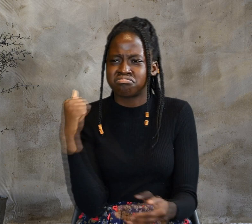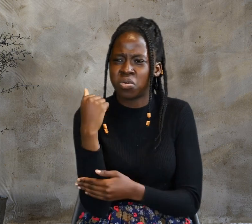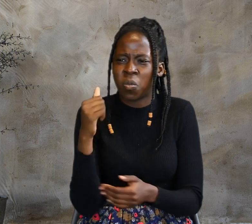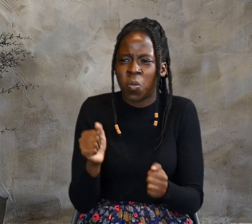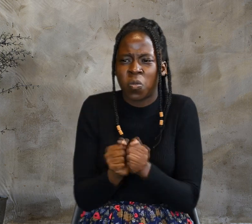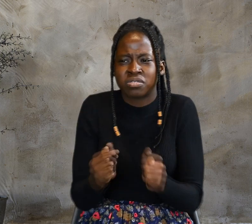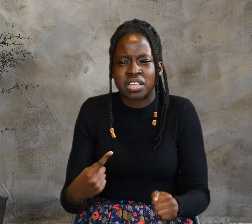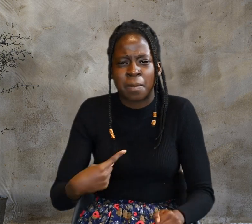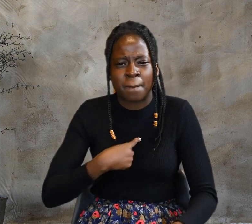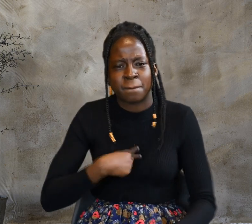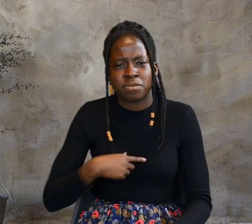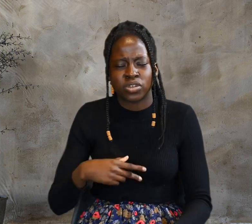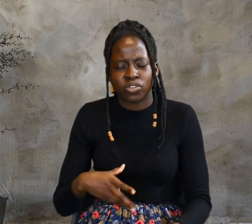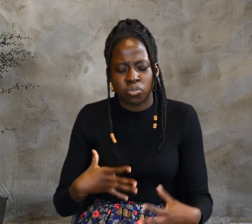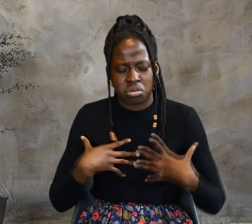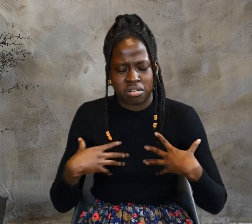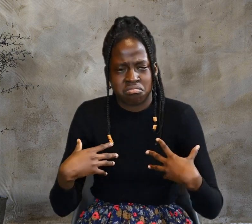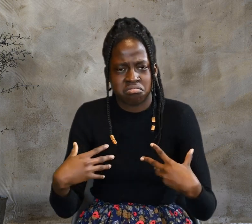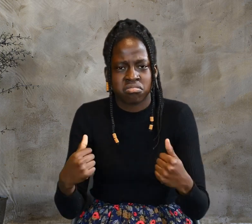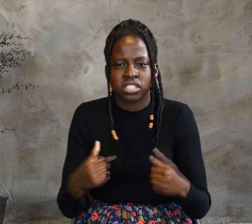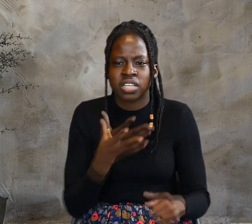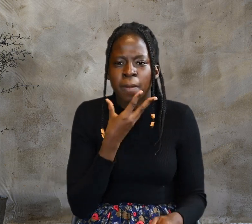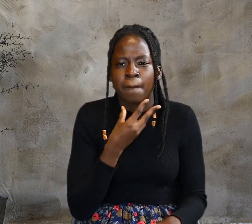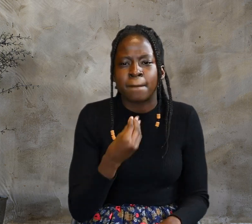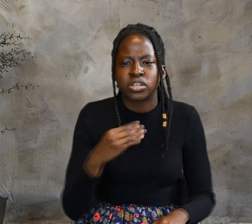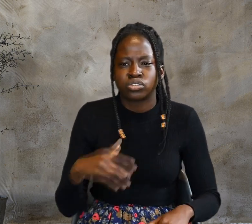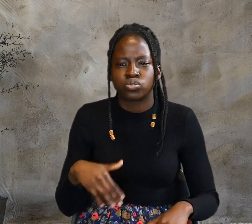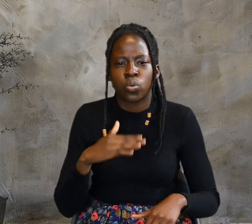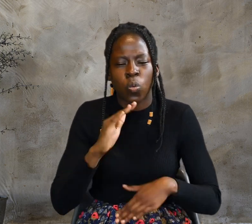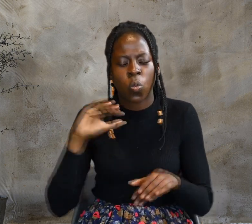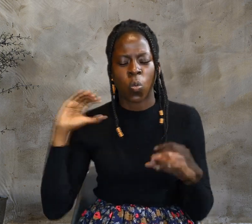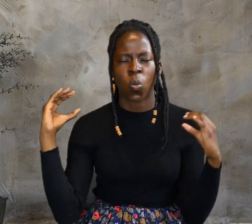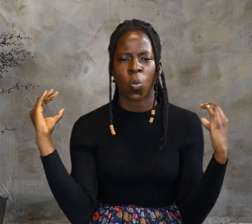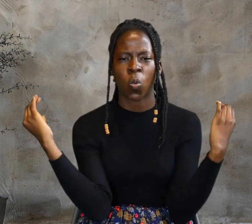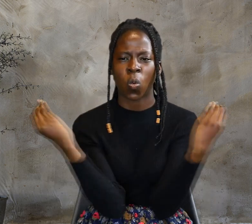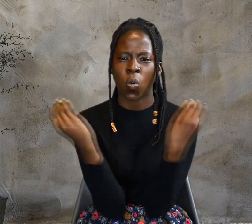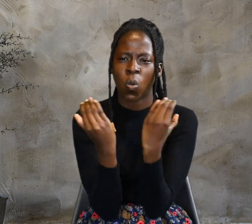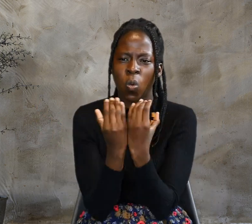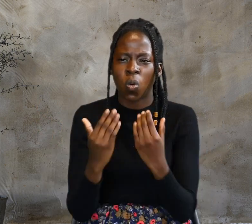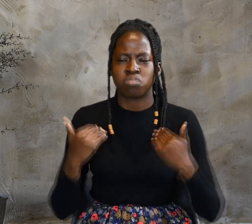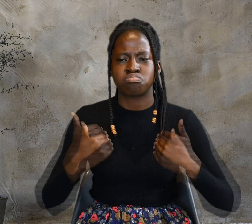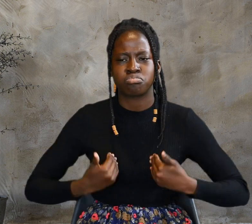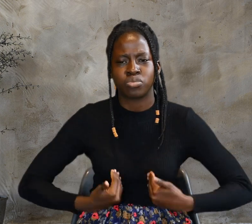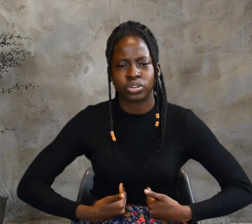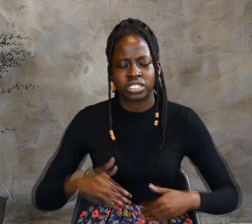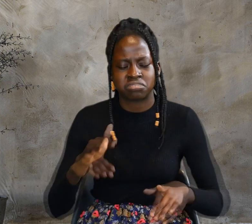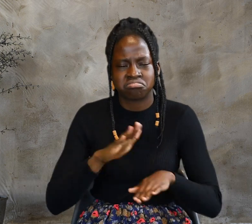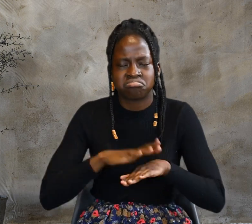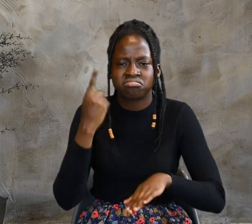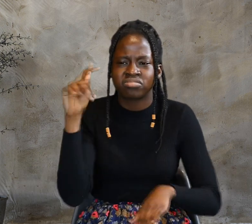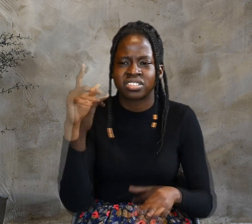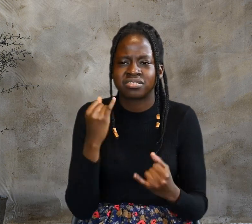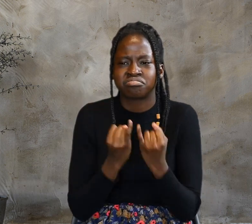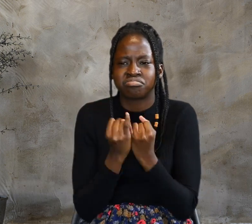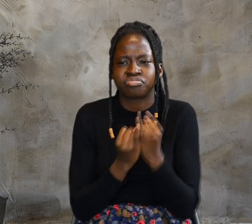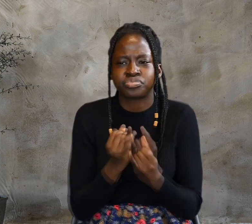body on the Sabbath? Stop judging by mere appearances, but instead